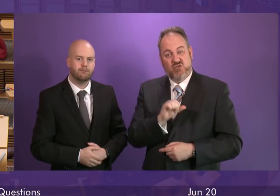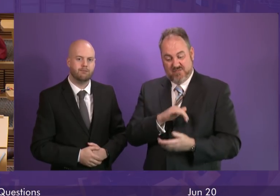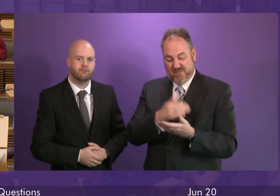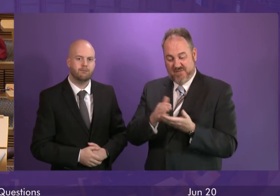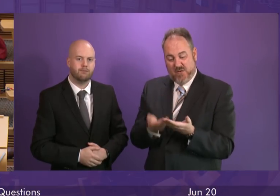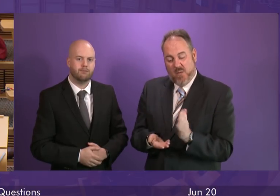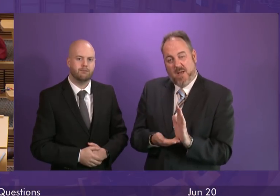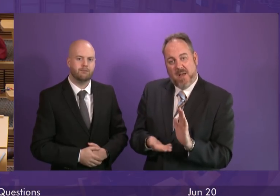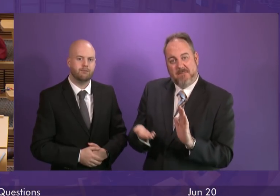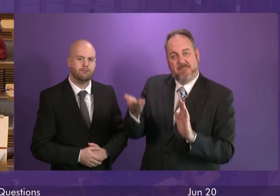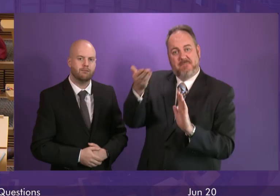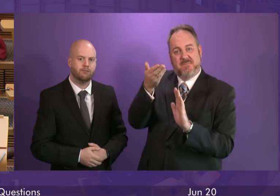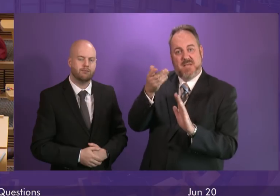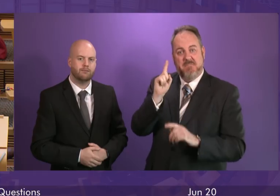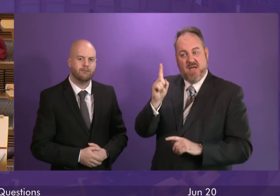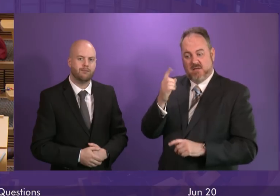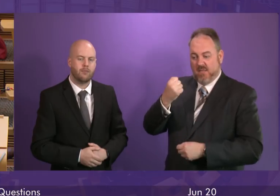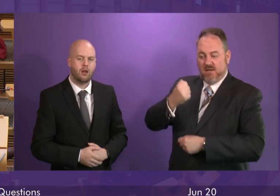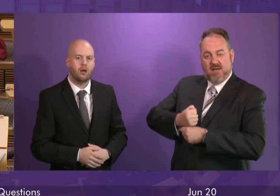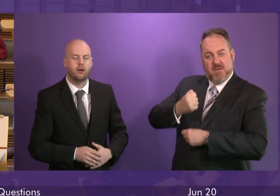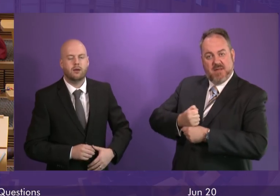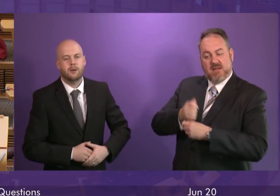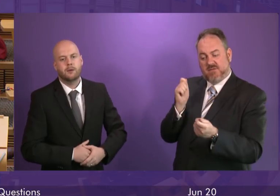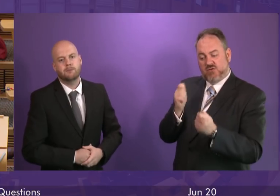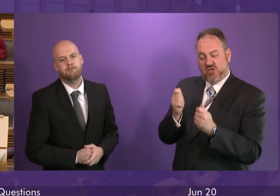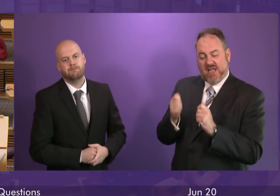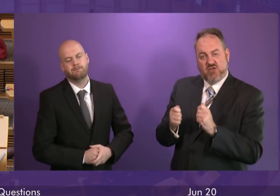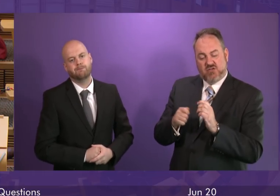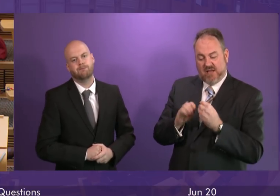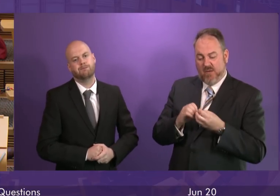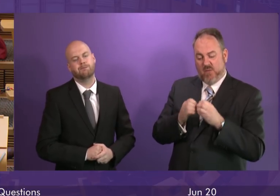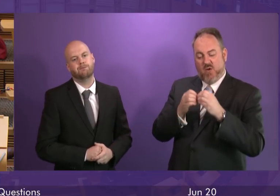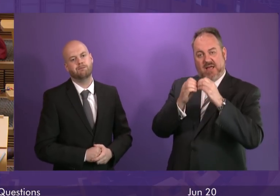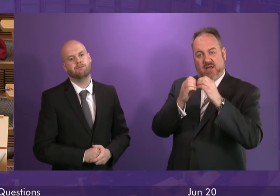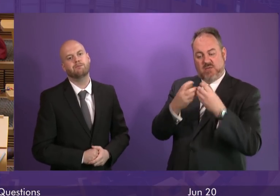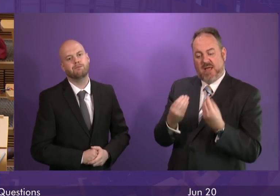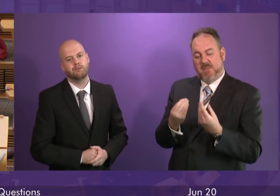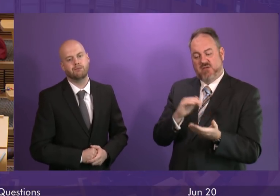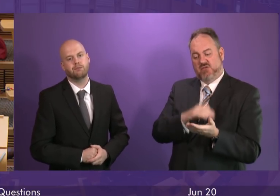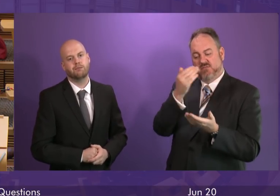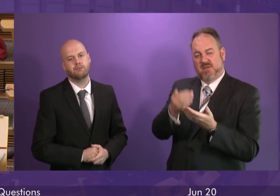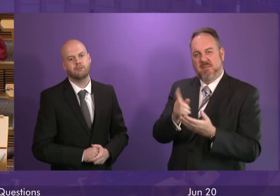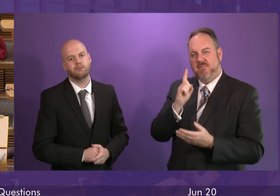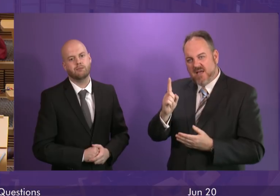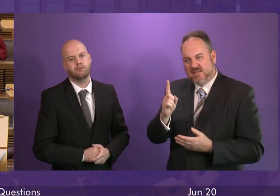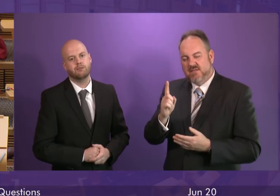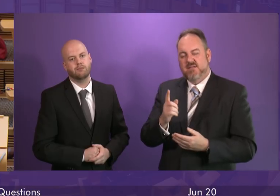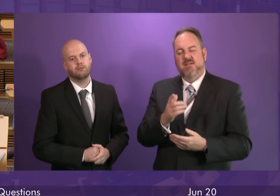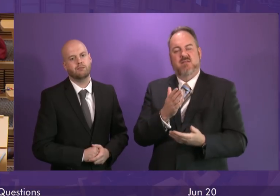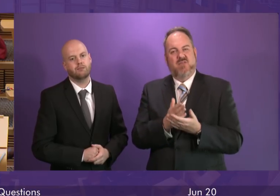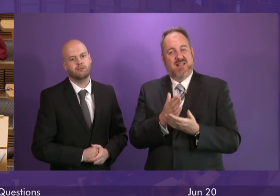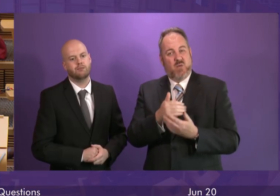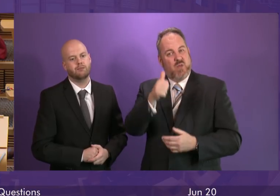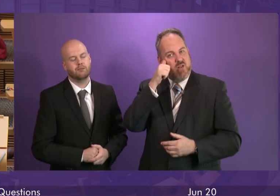fund and whilst the government has reformed the formula it does not address what this report today calls fundamental